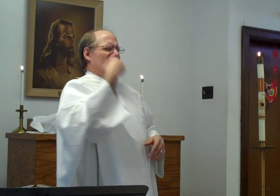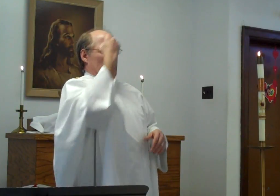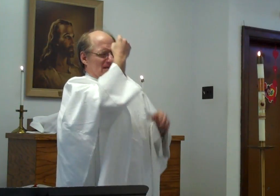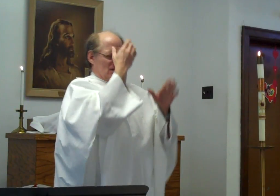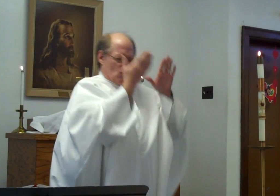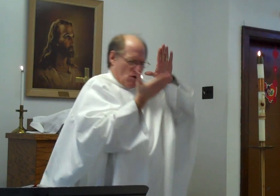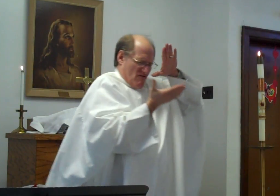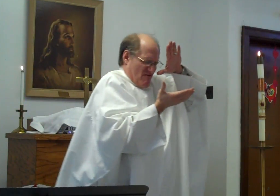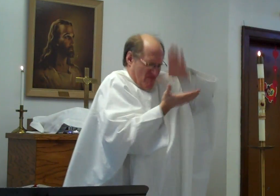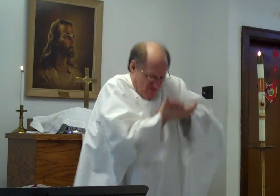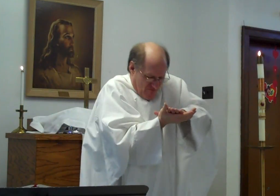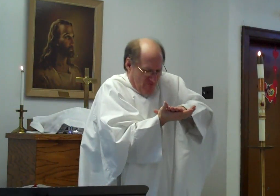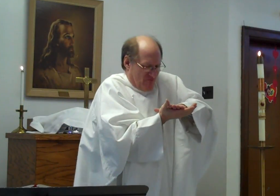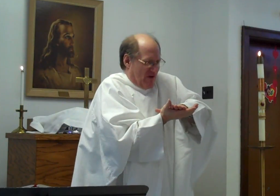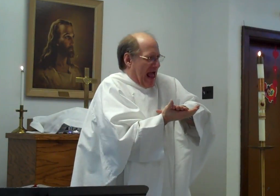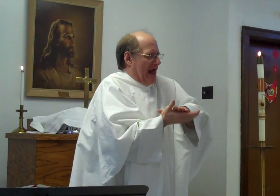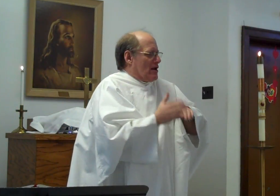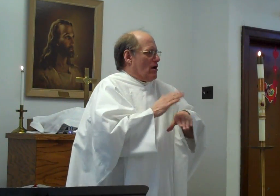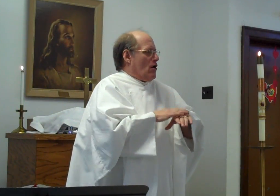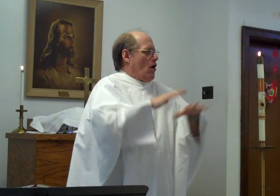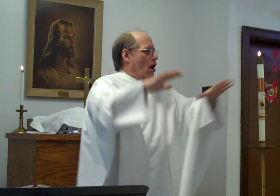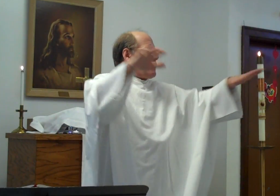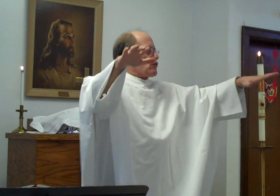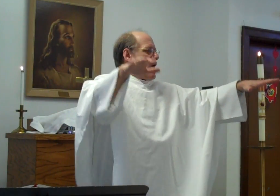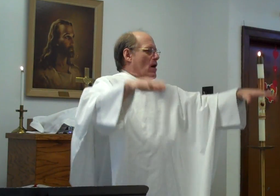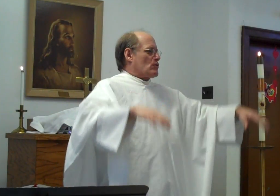faces were black on the ground.